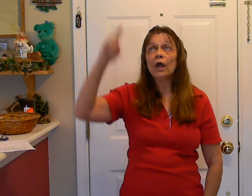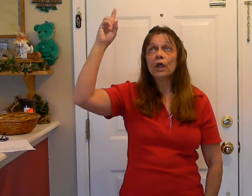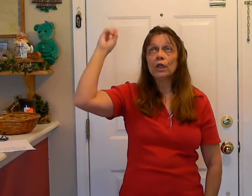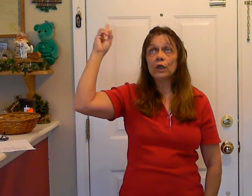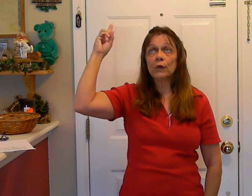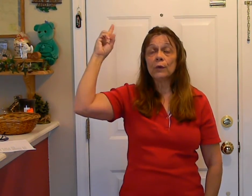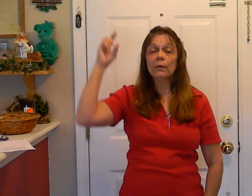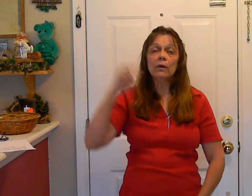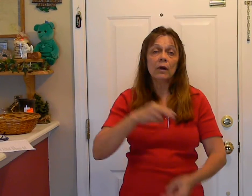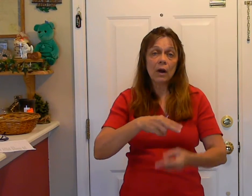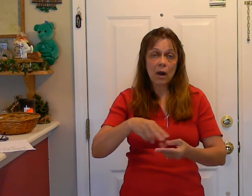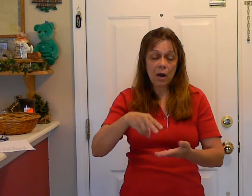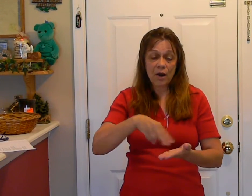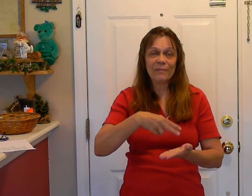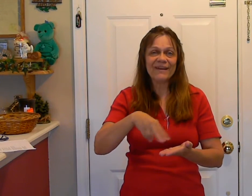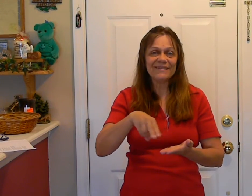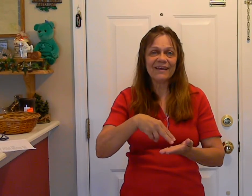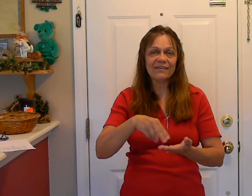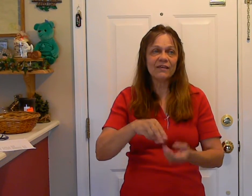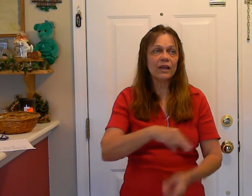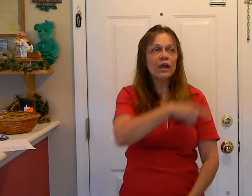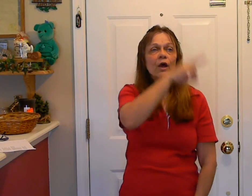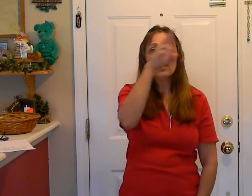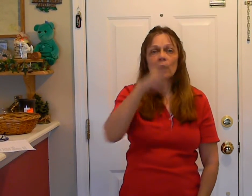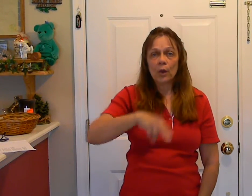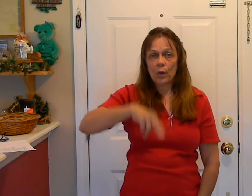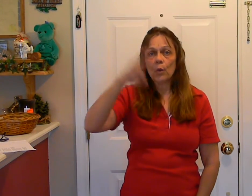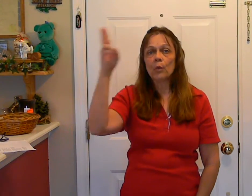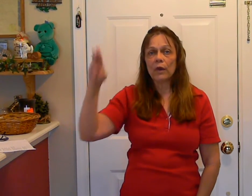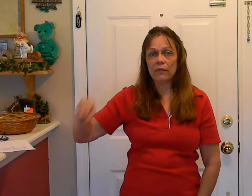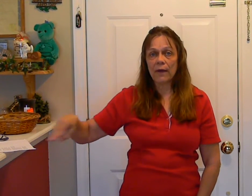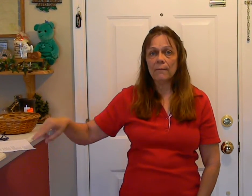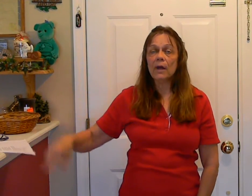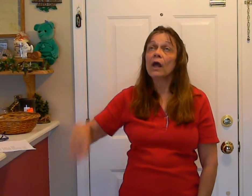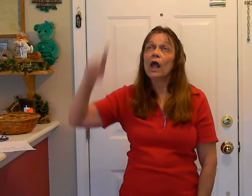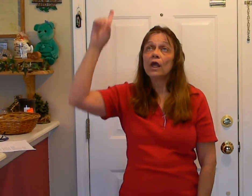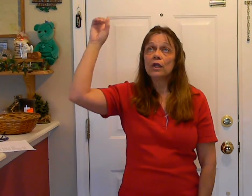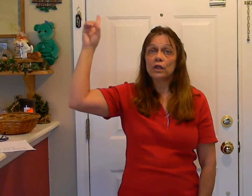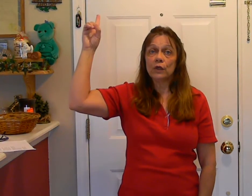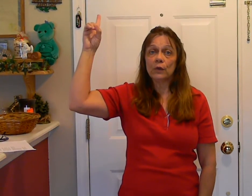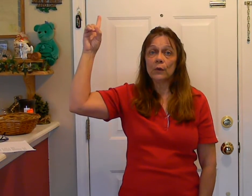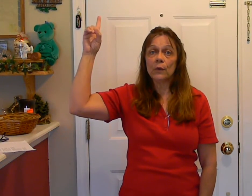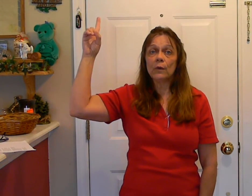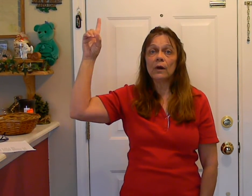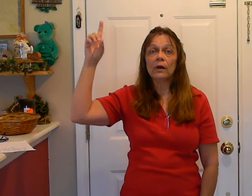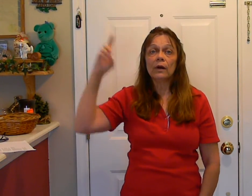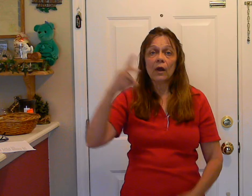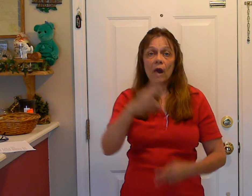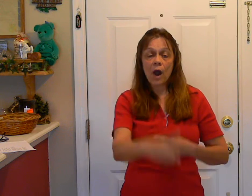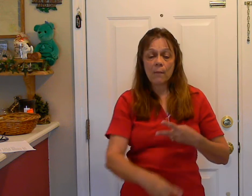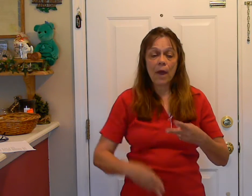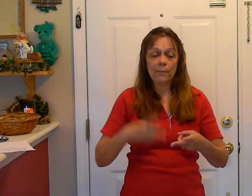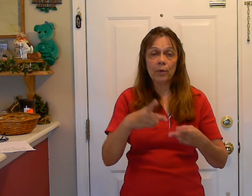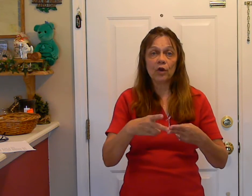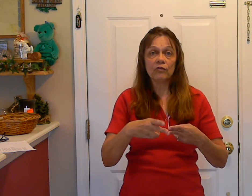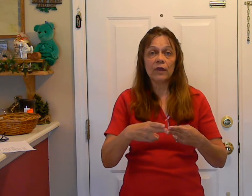You are my dancing rhythm. You are my perfect